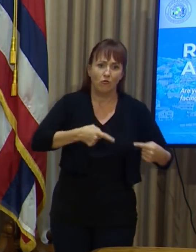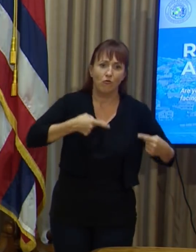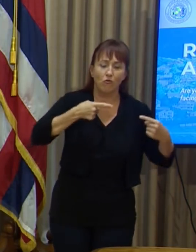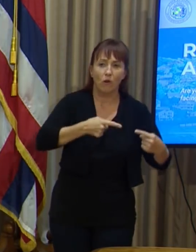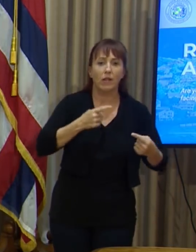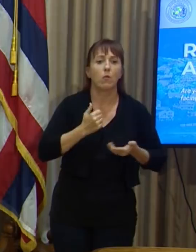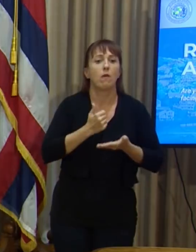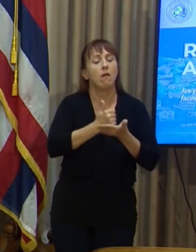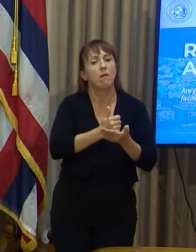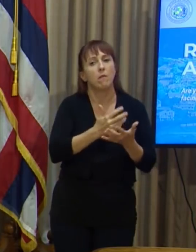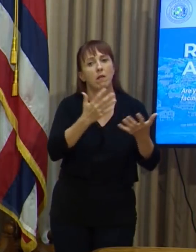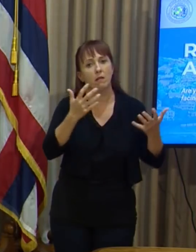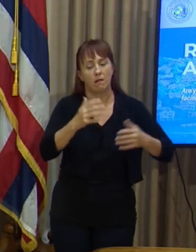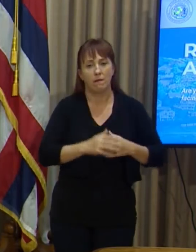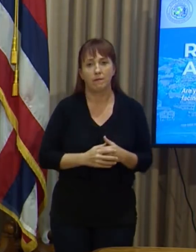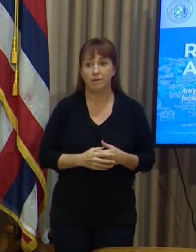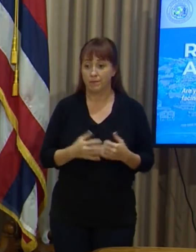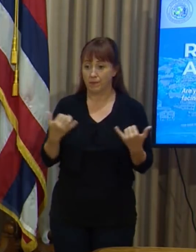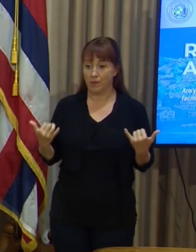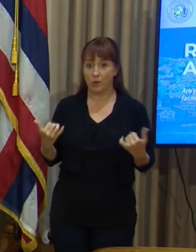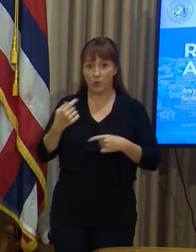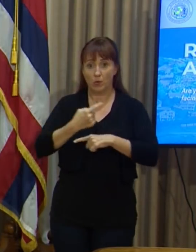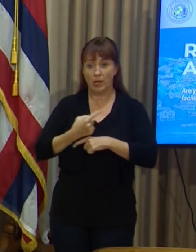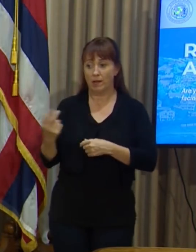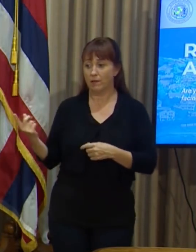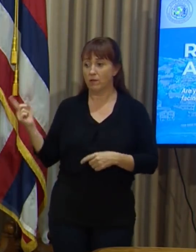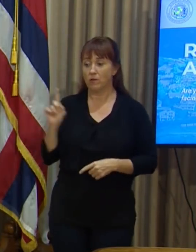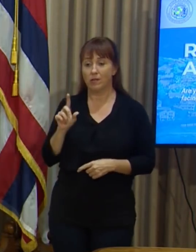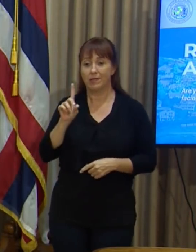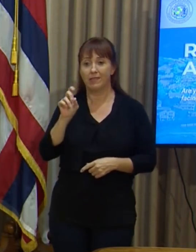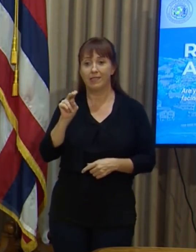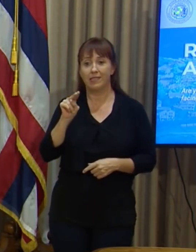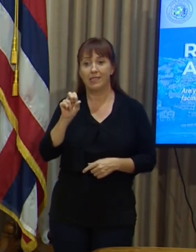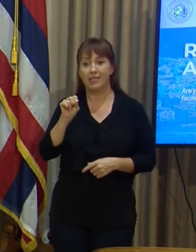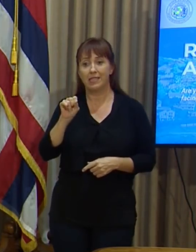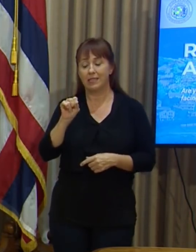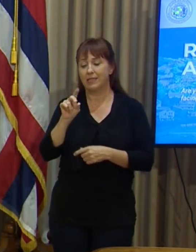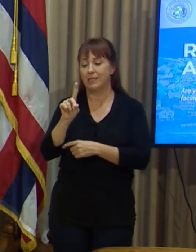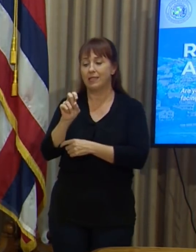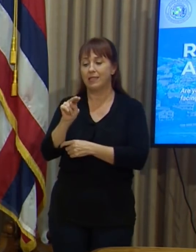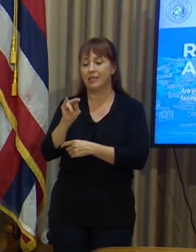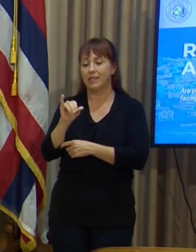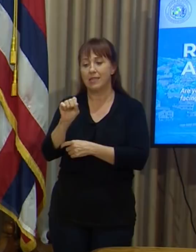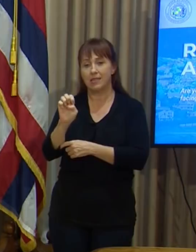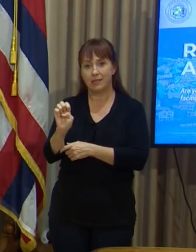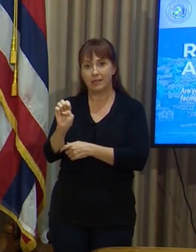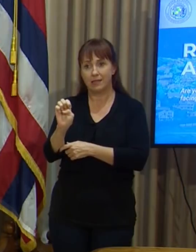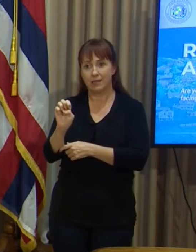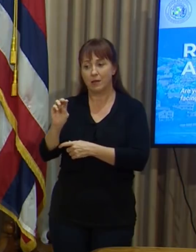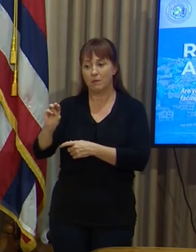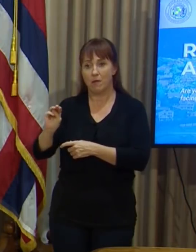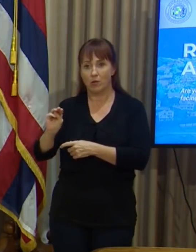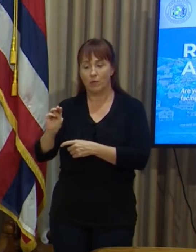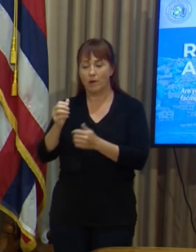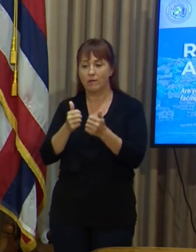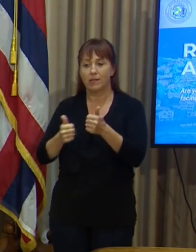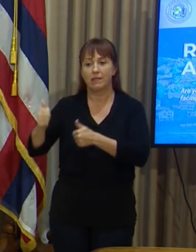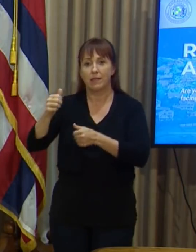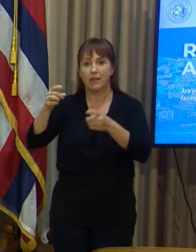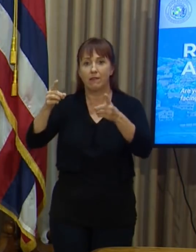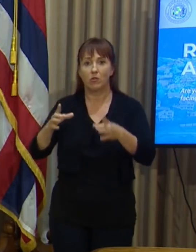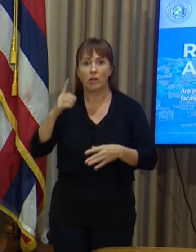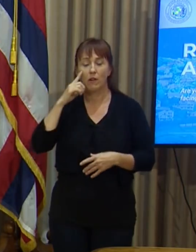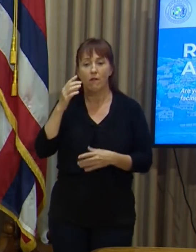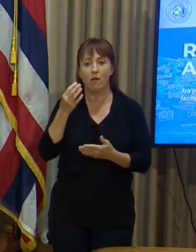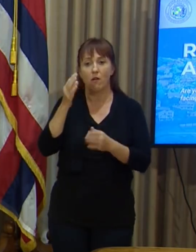difficult times. With me today is Denise Iseri Matsubara, Executive Director of the Hawaii Housing